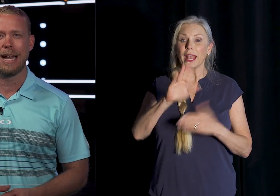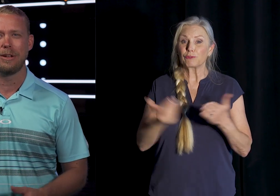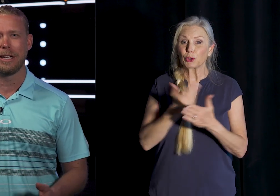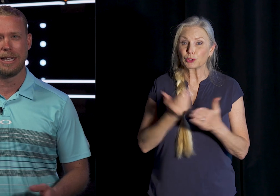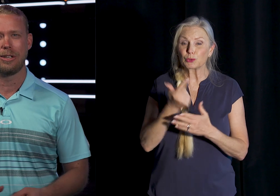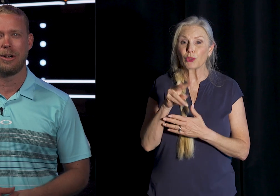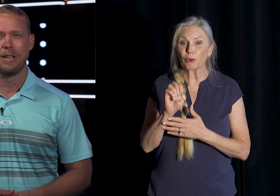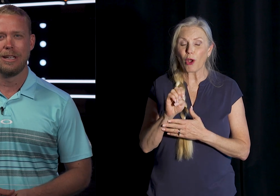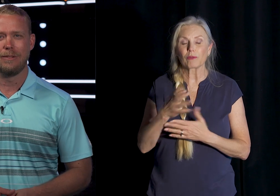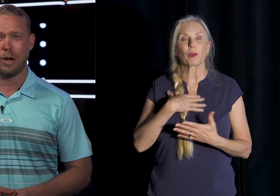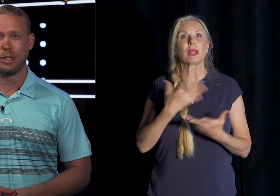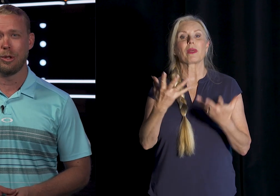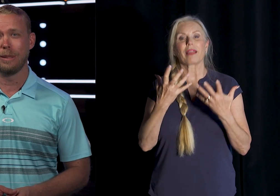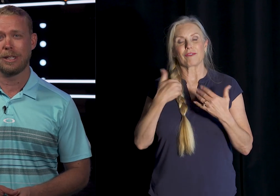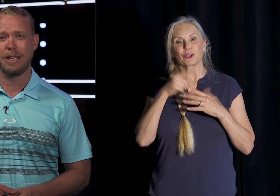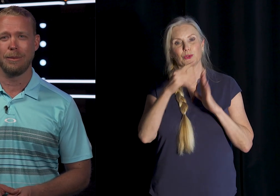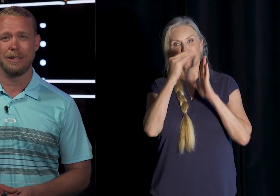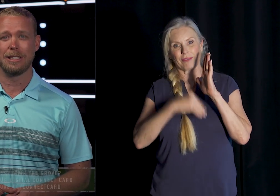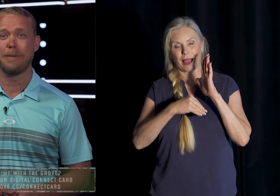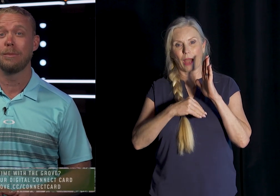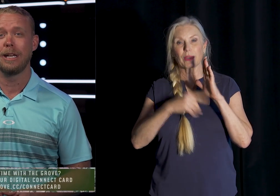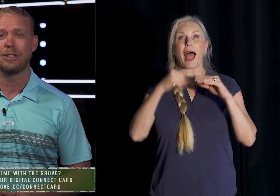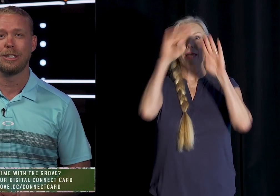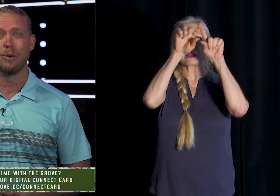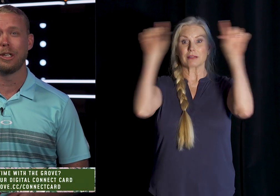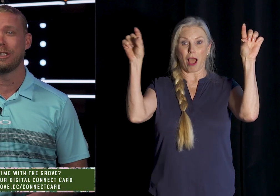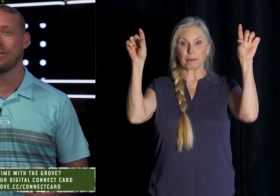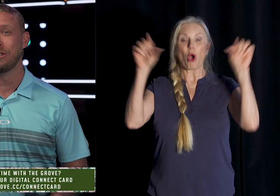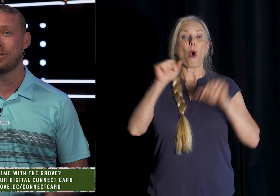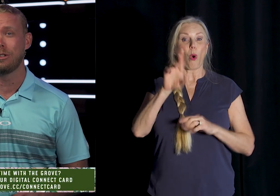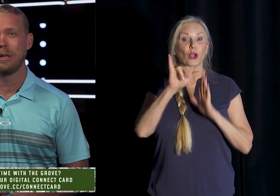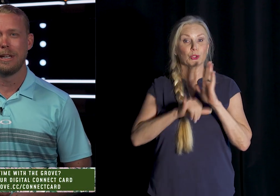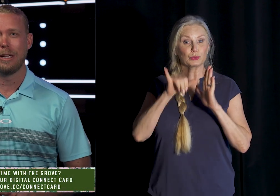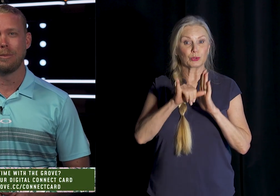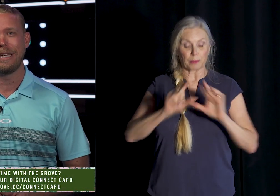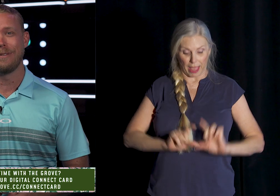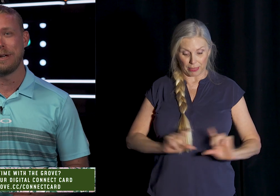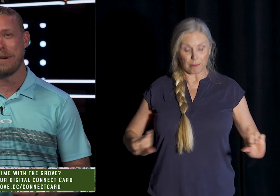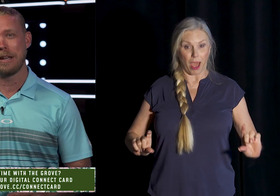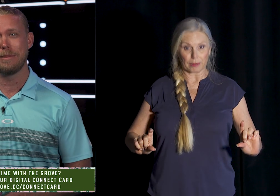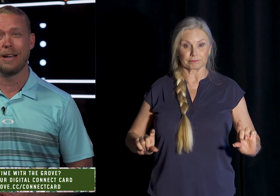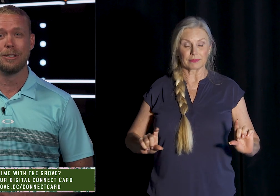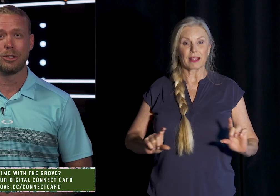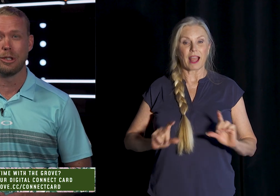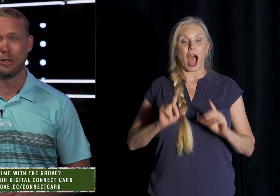out a connect card. If you're watching through the website, it'll be at the top of your page. If you're watching through YouTube, it will be at the very bottom under description.